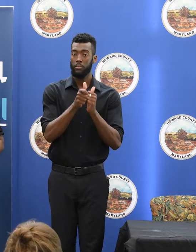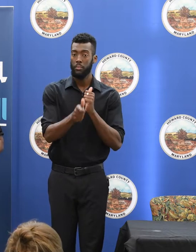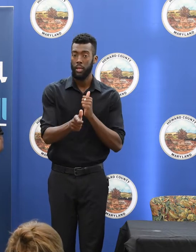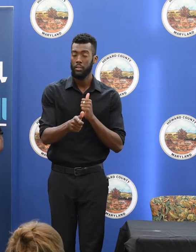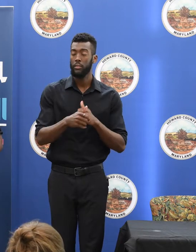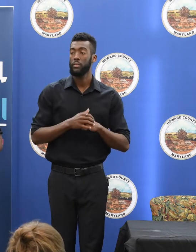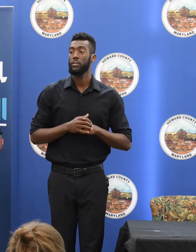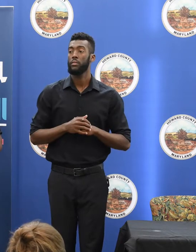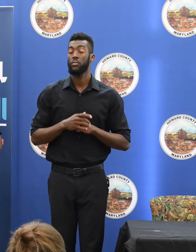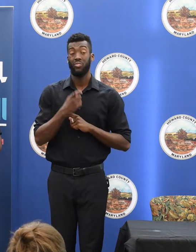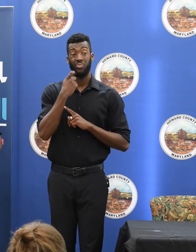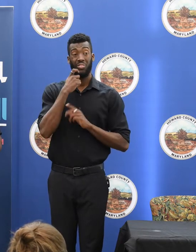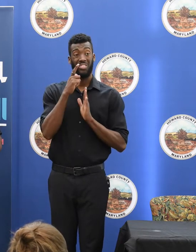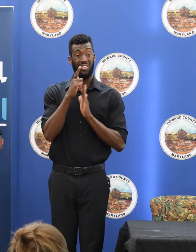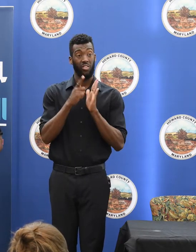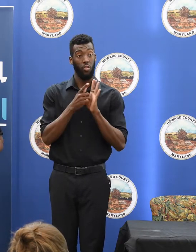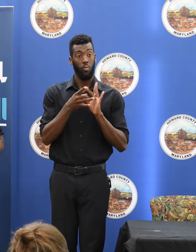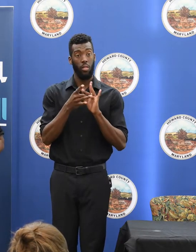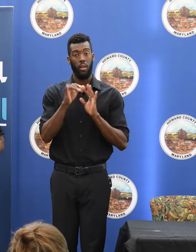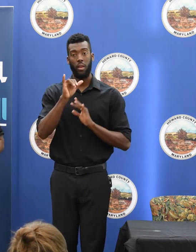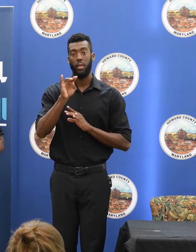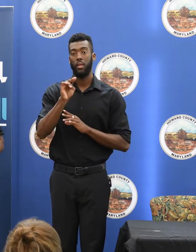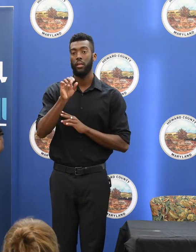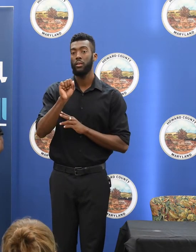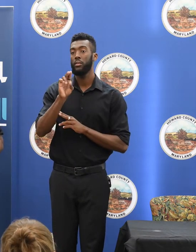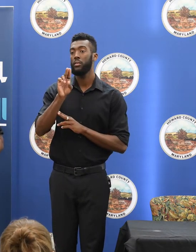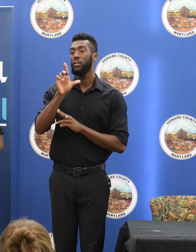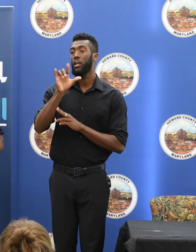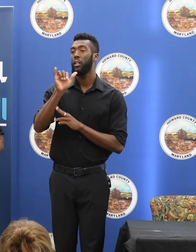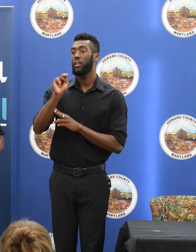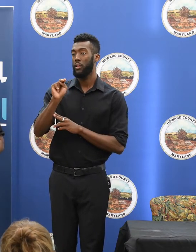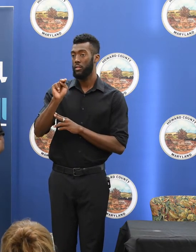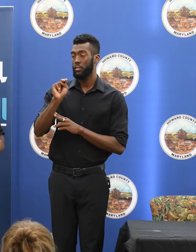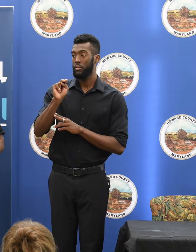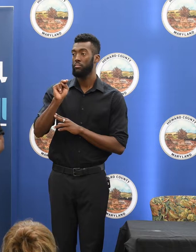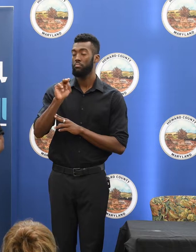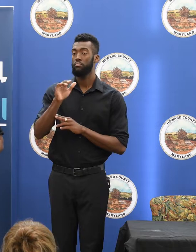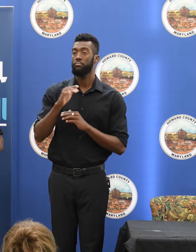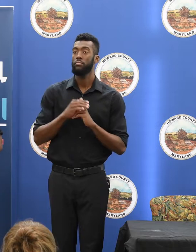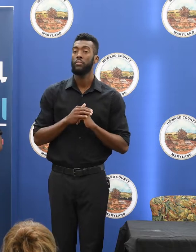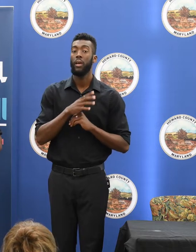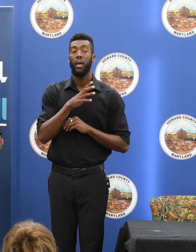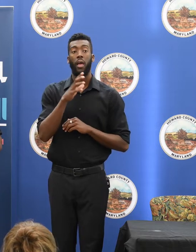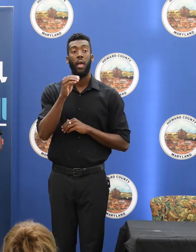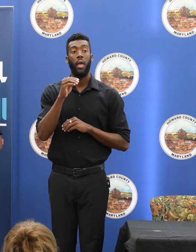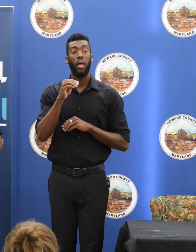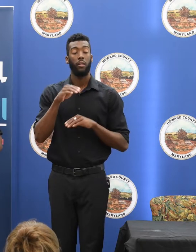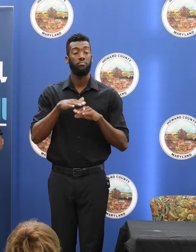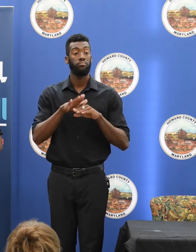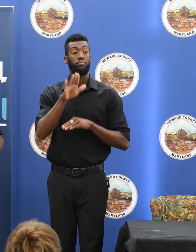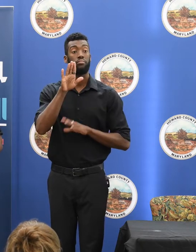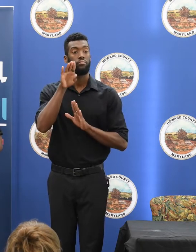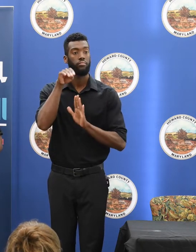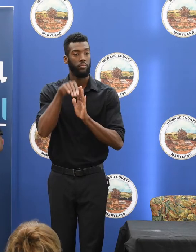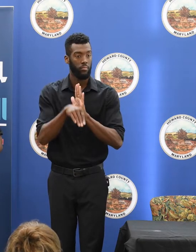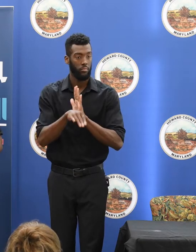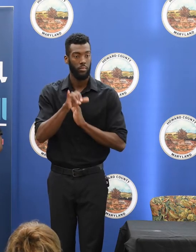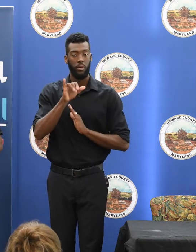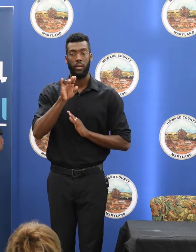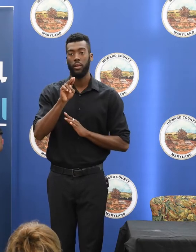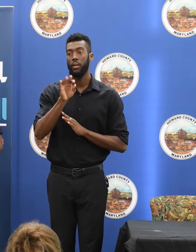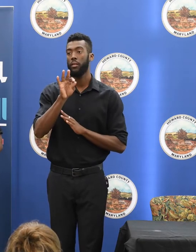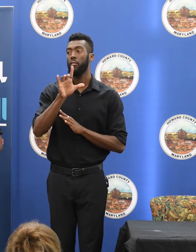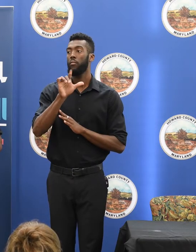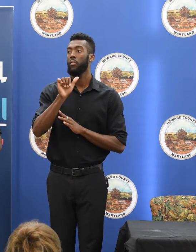more recent legislation around insulin cost burden, and of course the Inflation Reduction Act, which we are all still in the